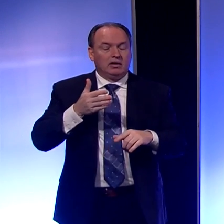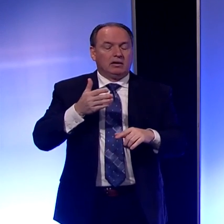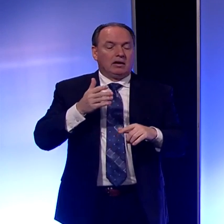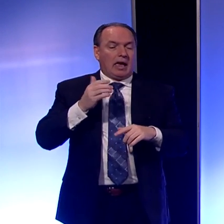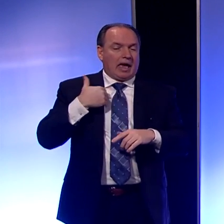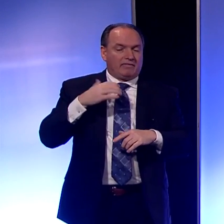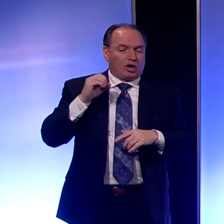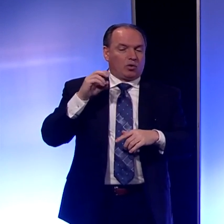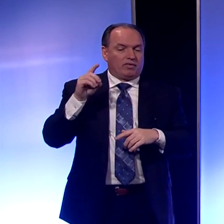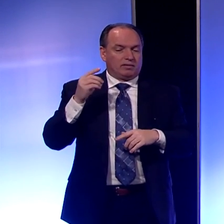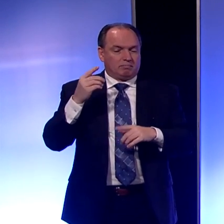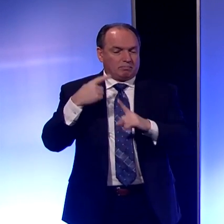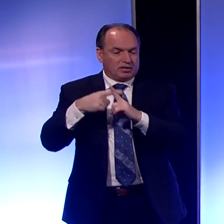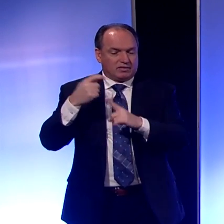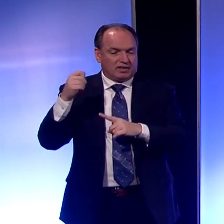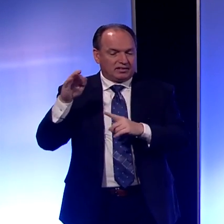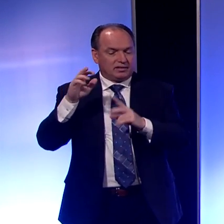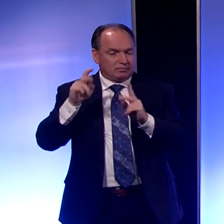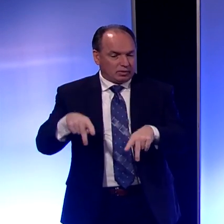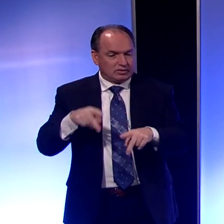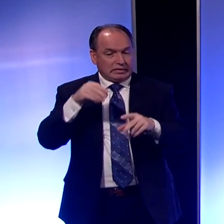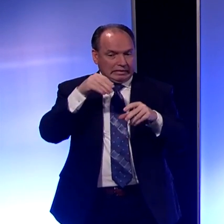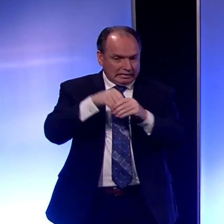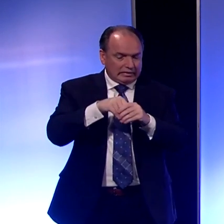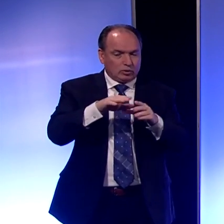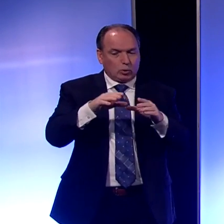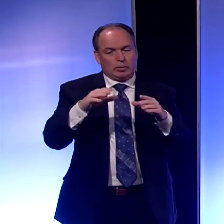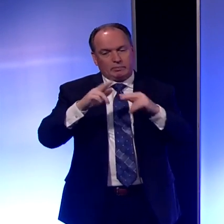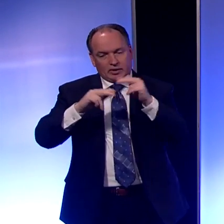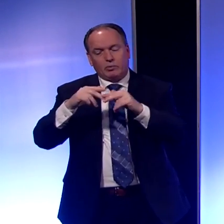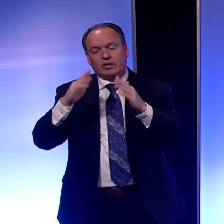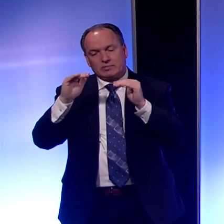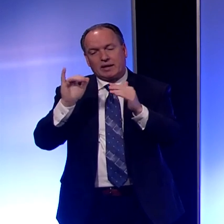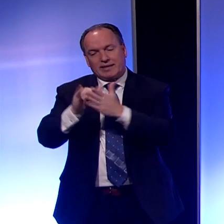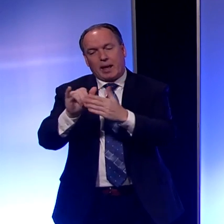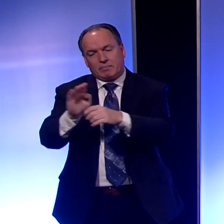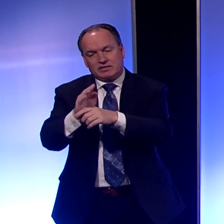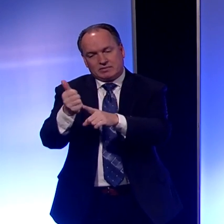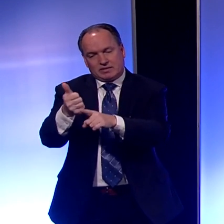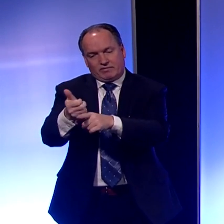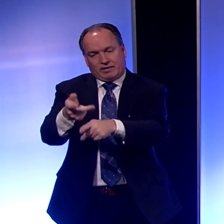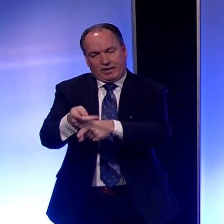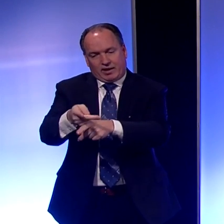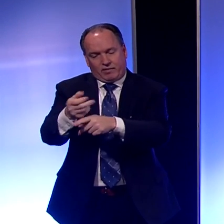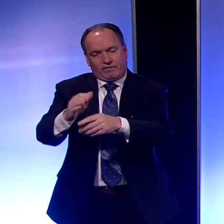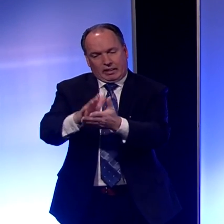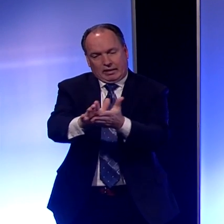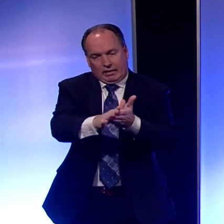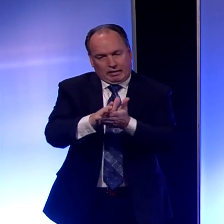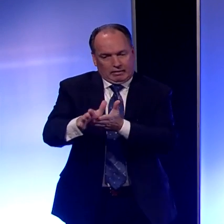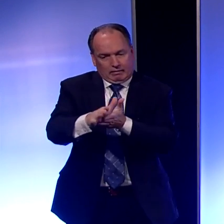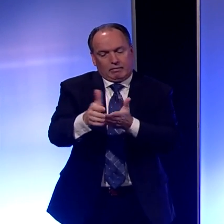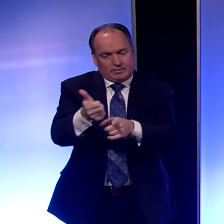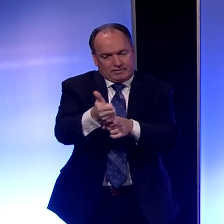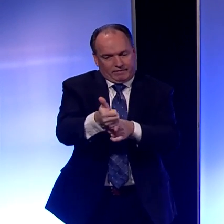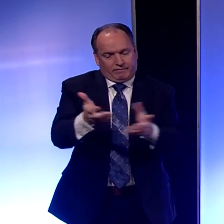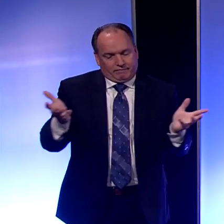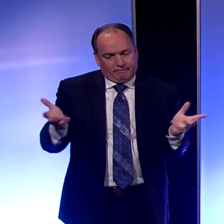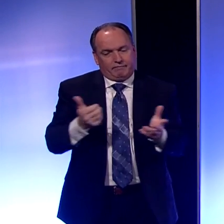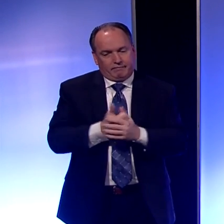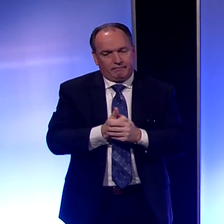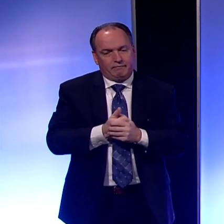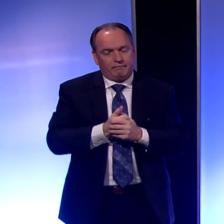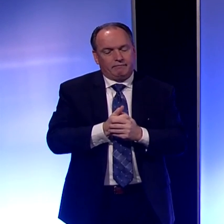COVID-19 positive person having been in their establishment. And then we would expect the business to take care of their own property.